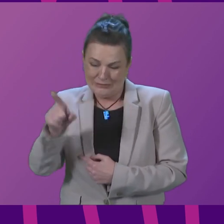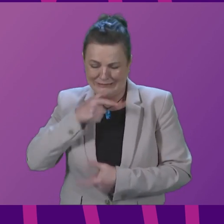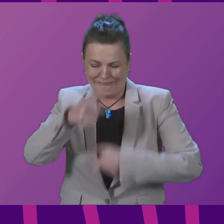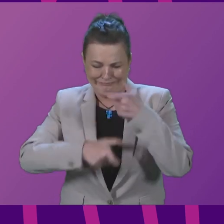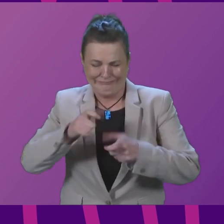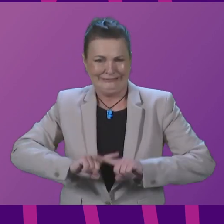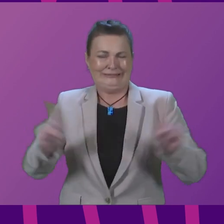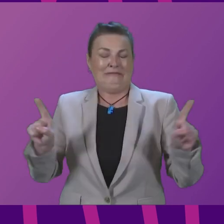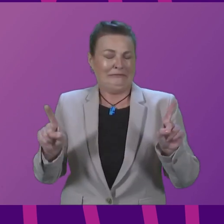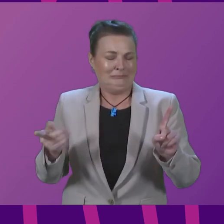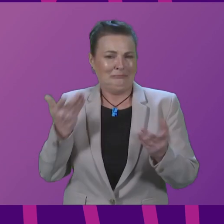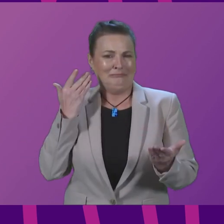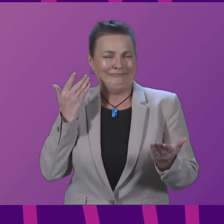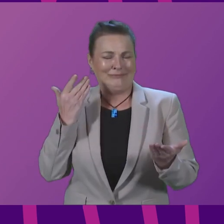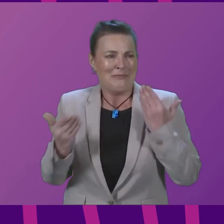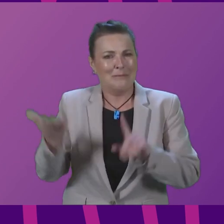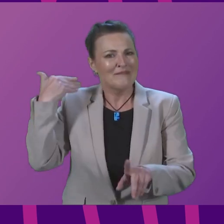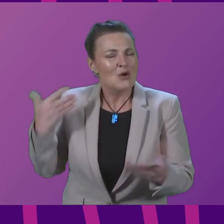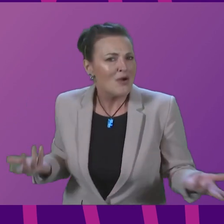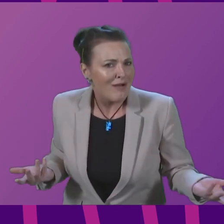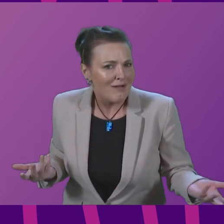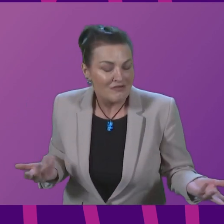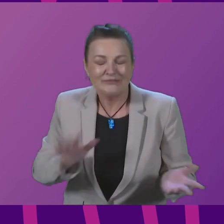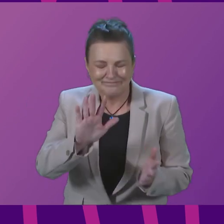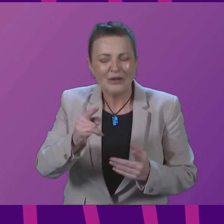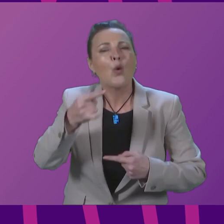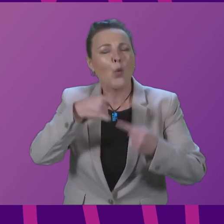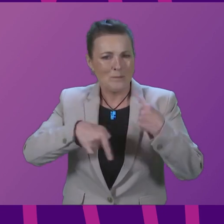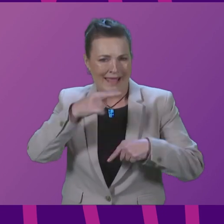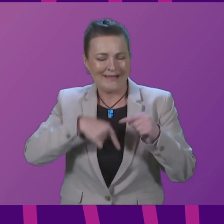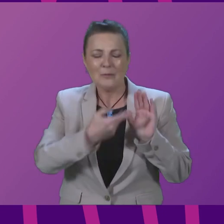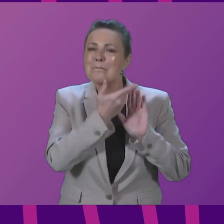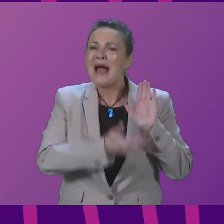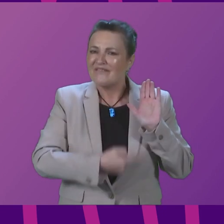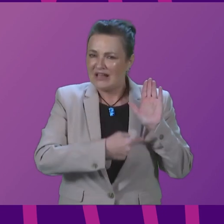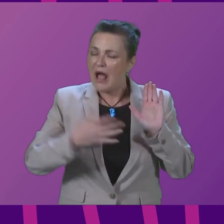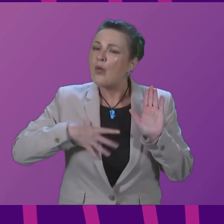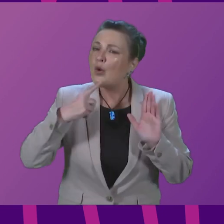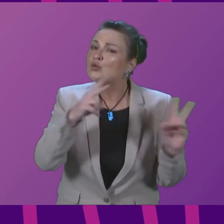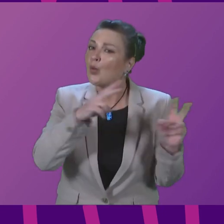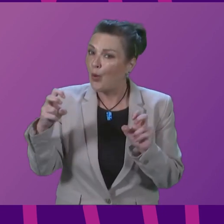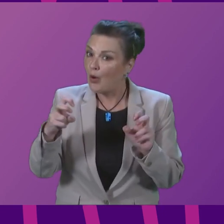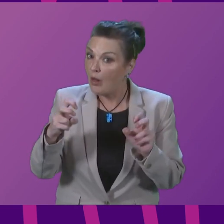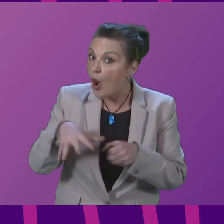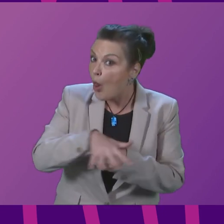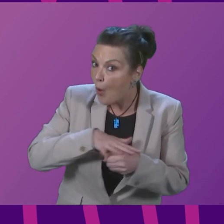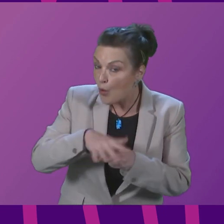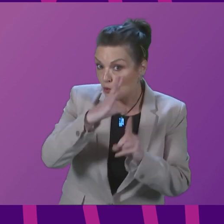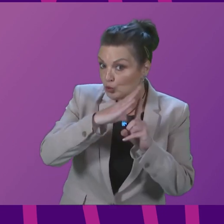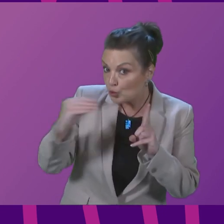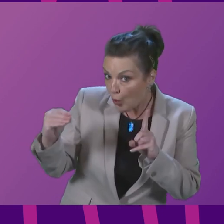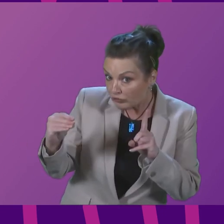Talking of manifestos, let me first of all quote the Tory local government manifesto from